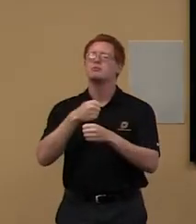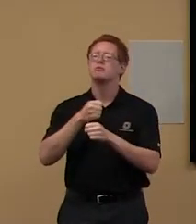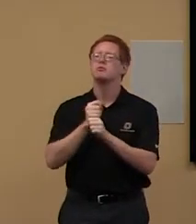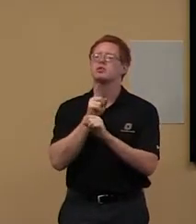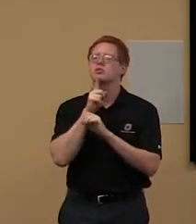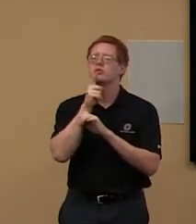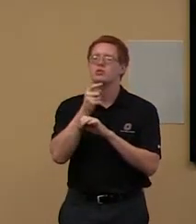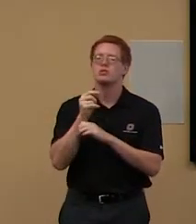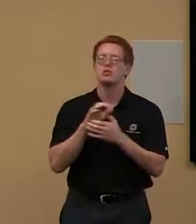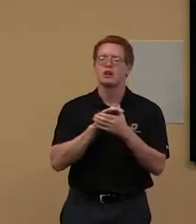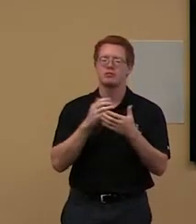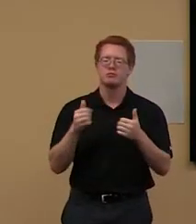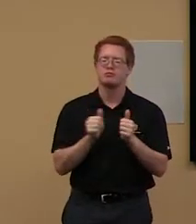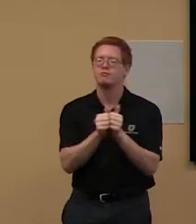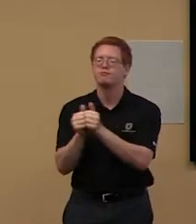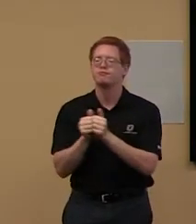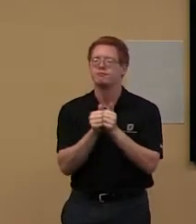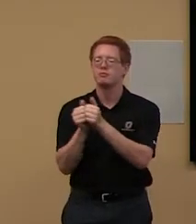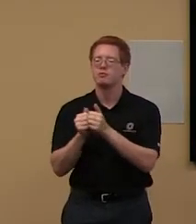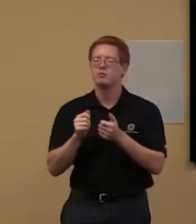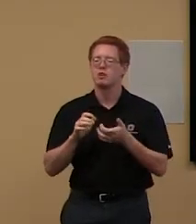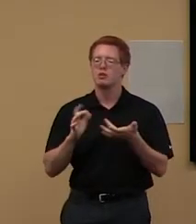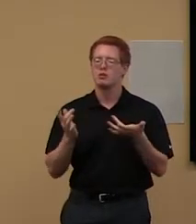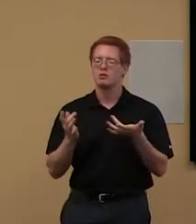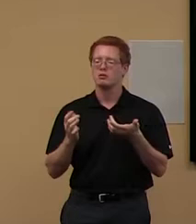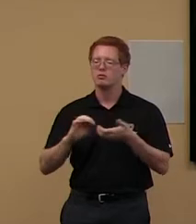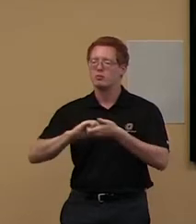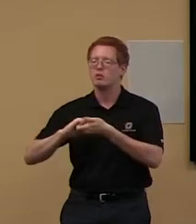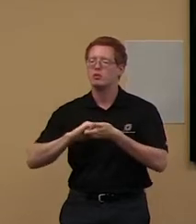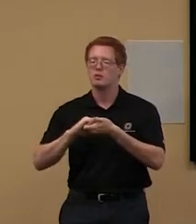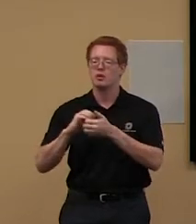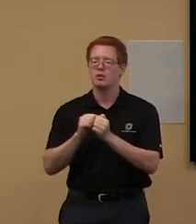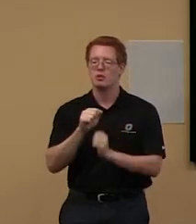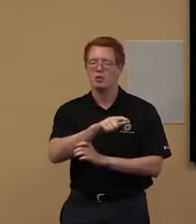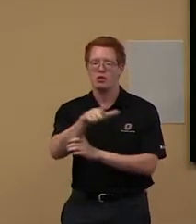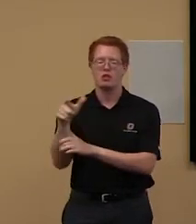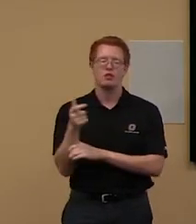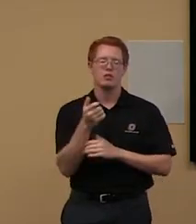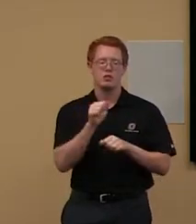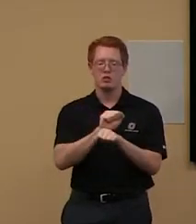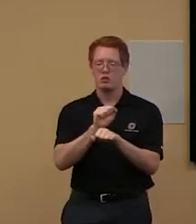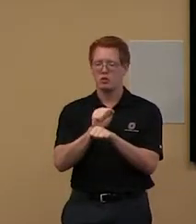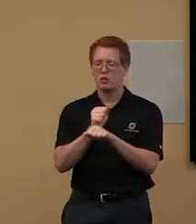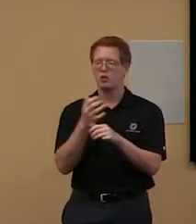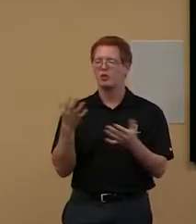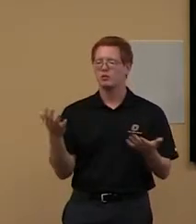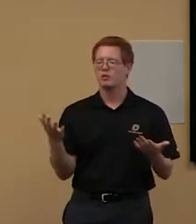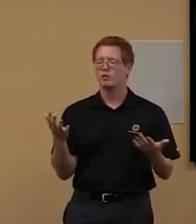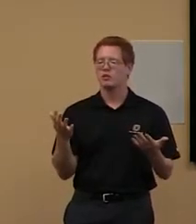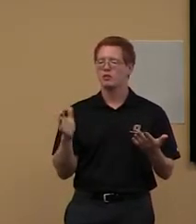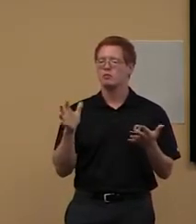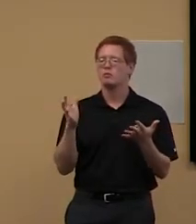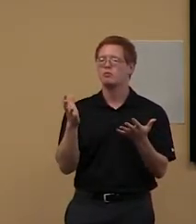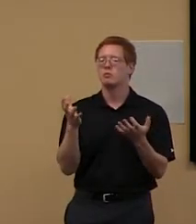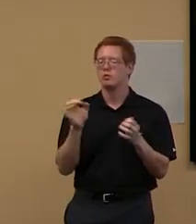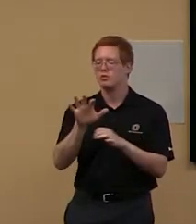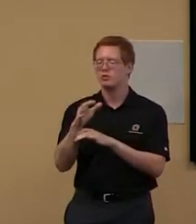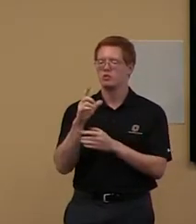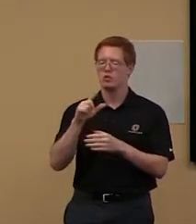as a partner and make sure that grad school experience is the best that you can possibly get.